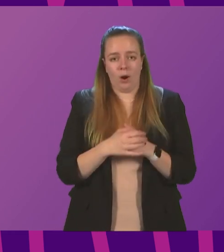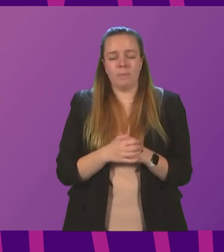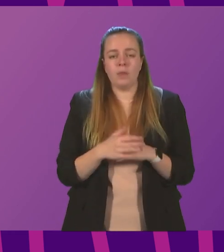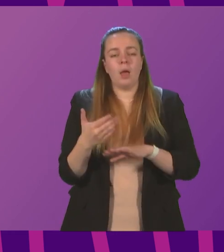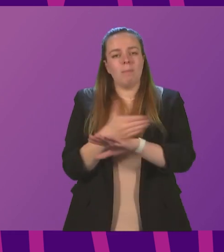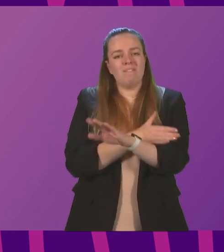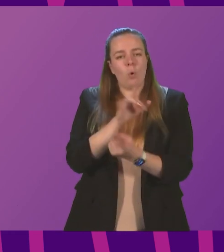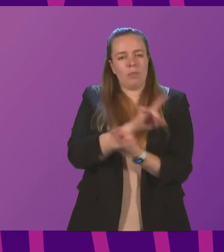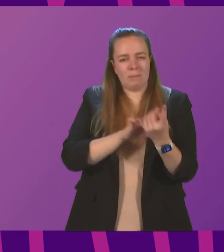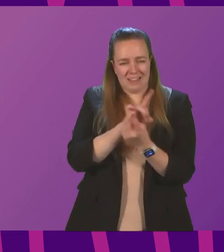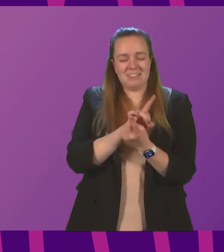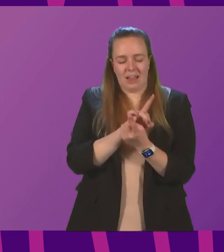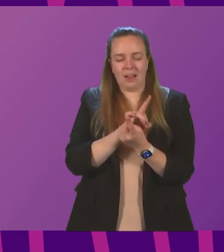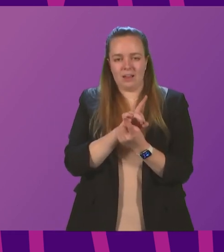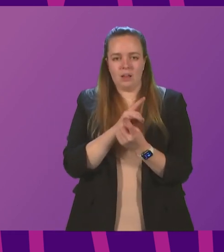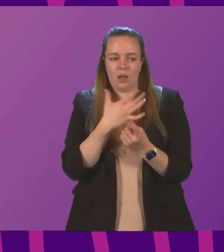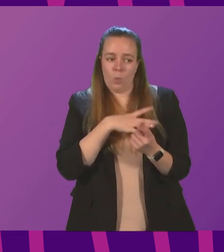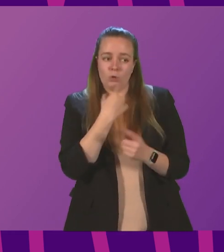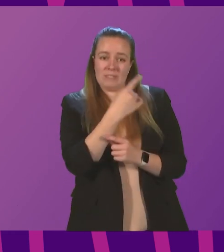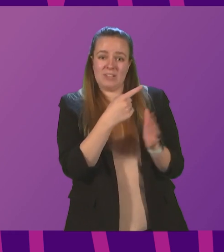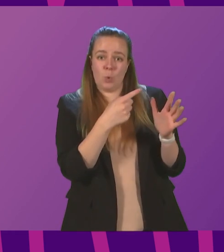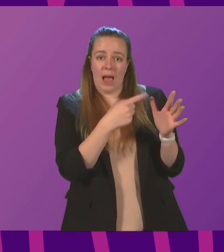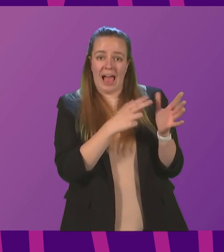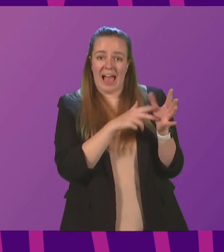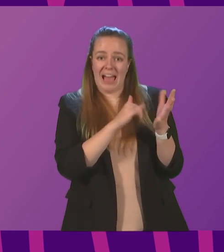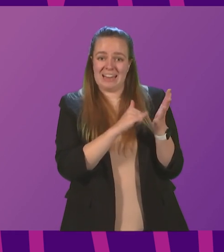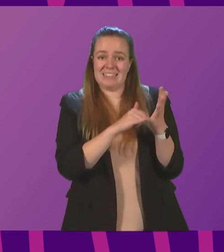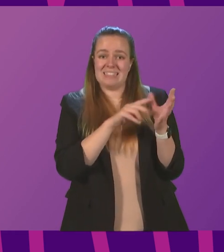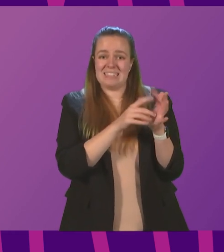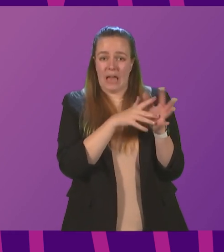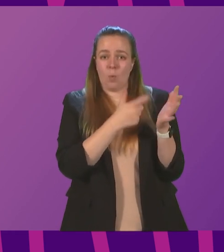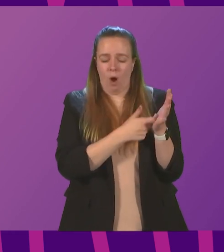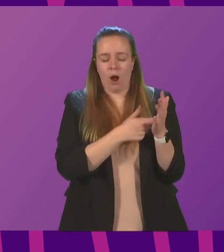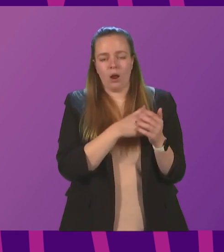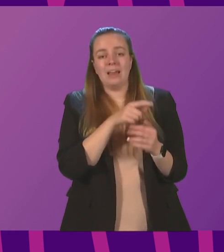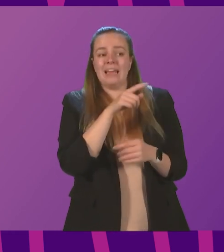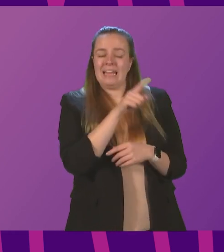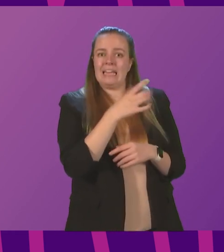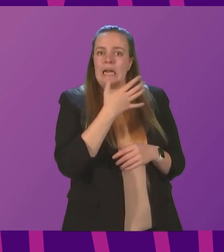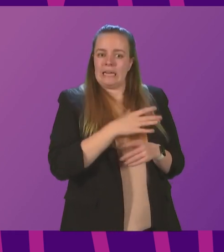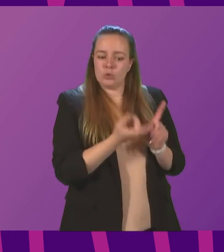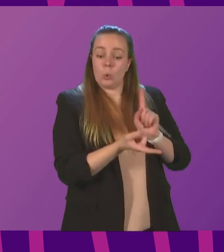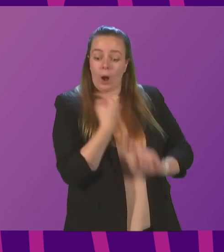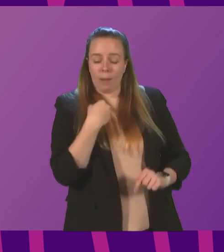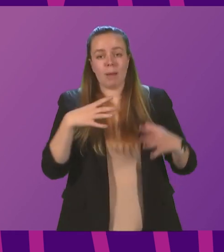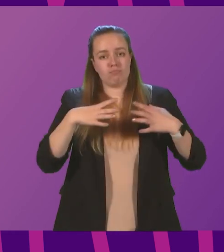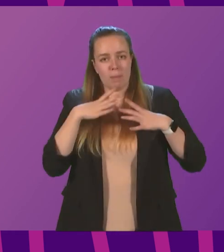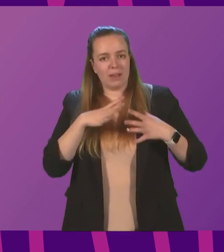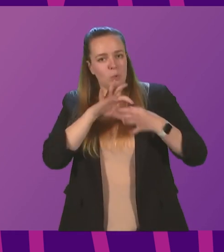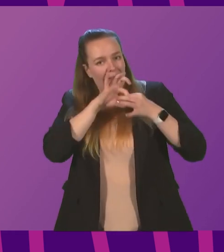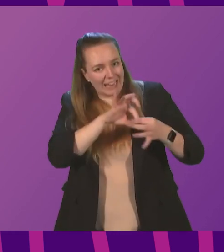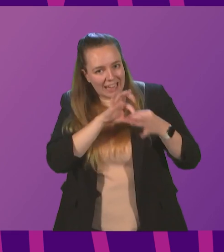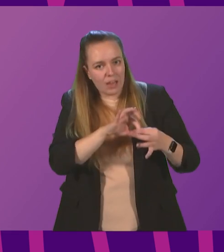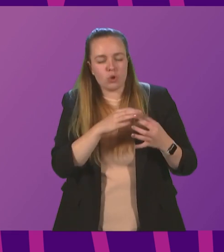Before that meeting, though, what I'd say to Anas Sarwar, particularly on fuel poverty, is he needs to come and be prepared to engage on where